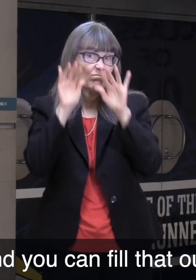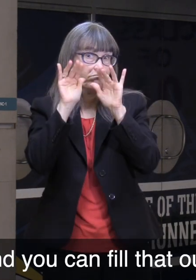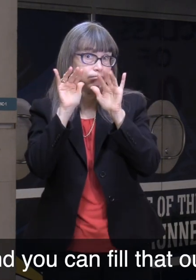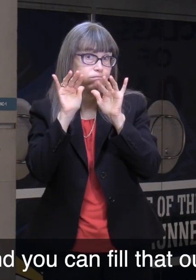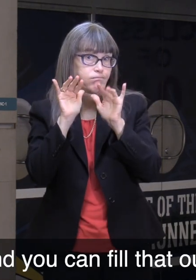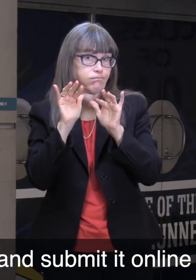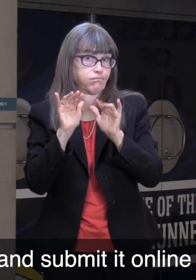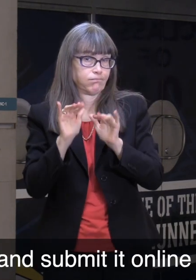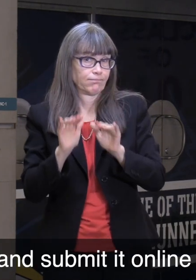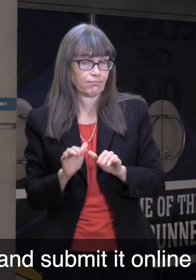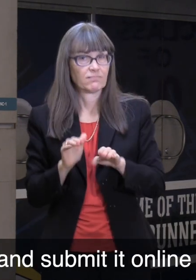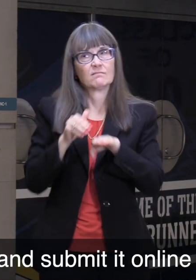fill that out and submit it online.